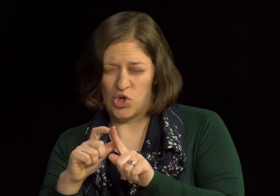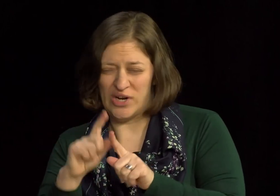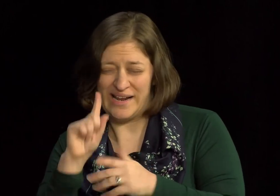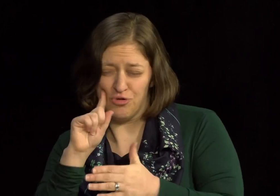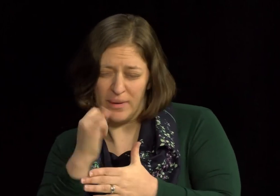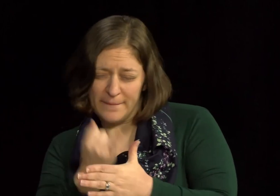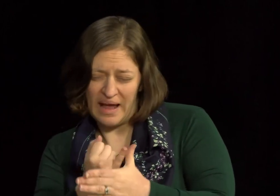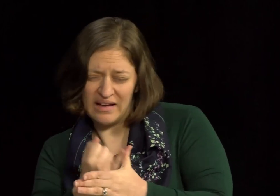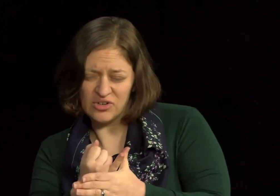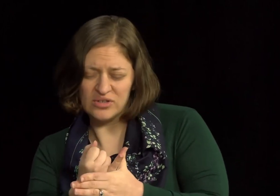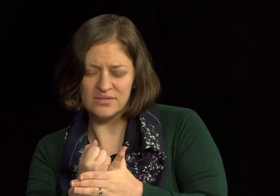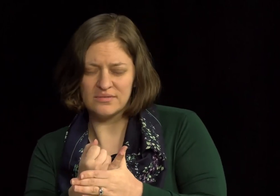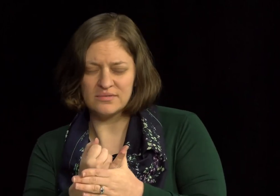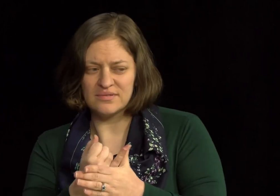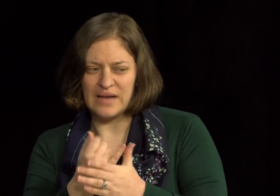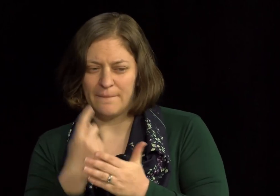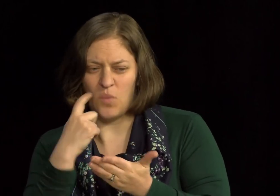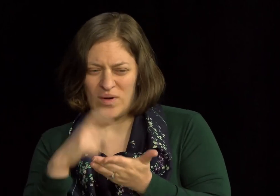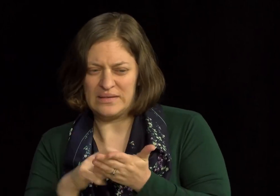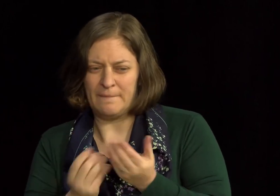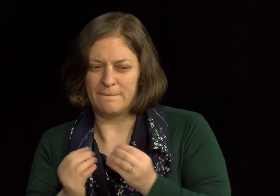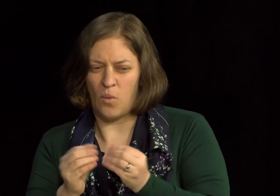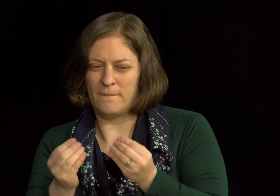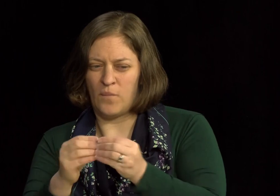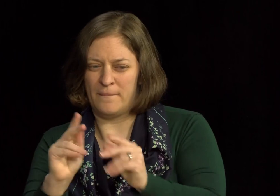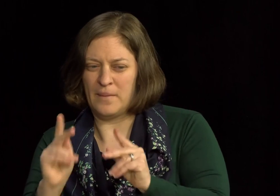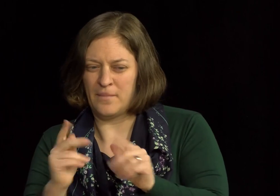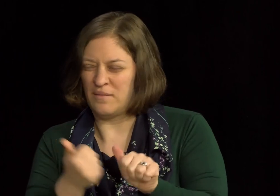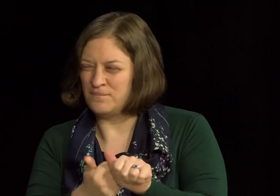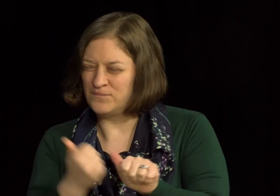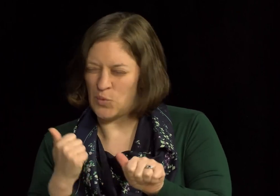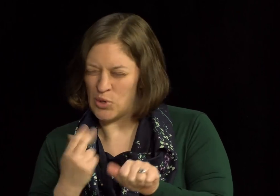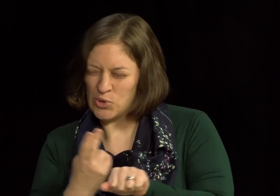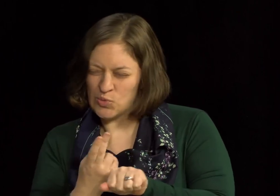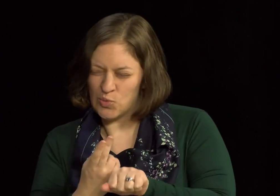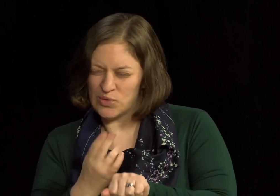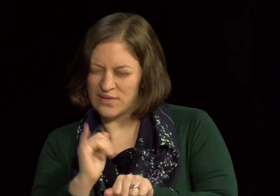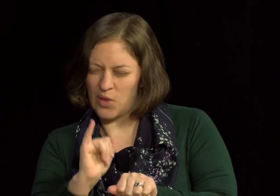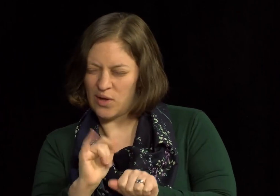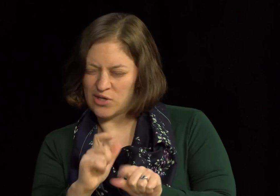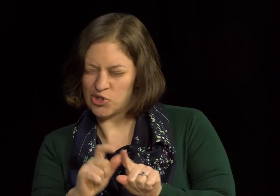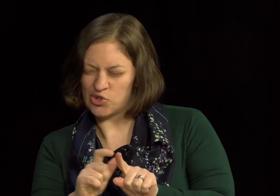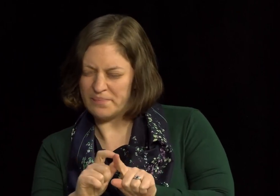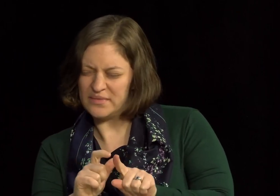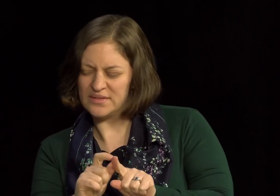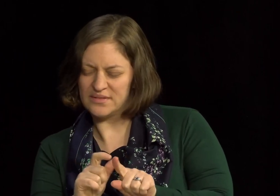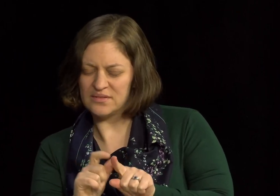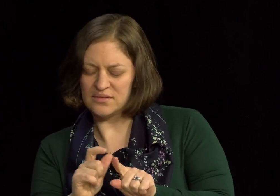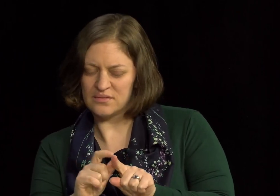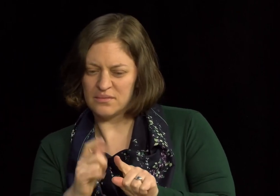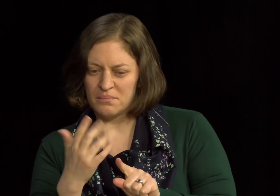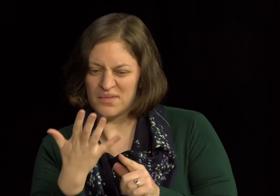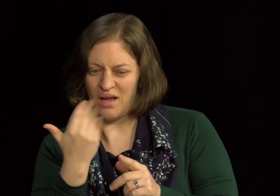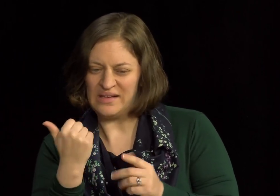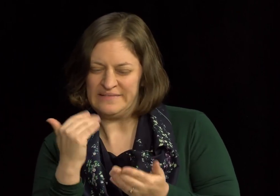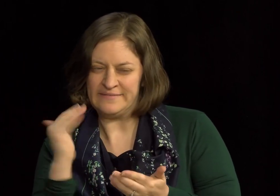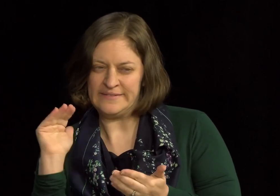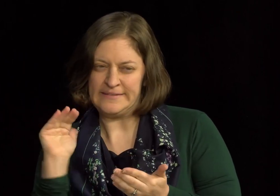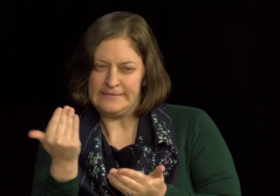example, hearing impaired is a term that you hear more and more people trying to avoid that term nowadays because